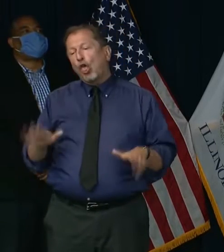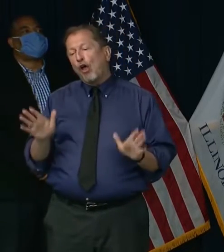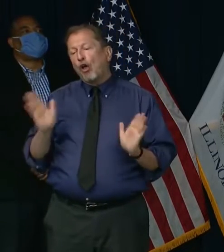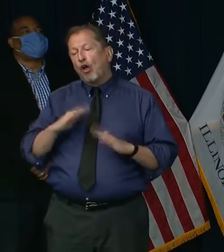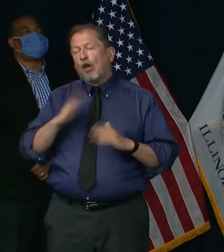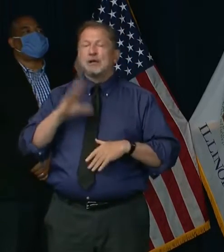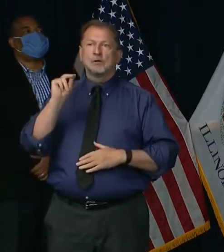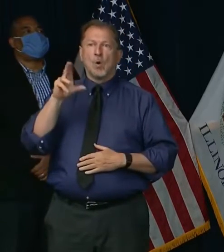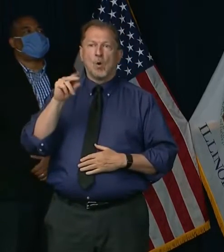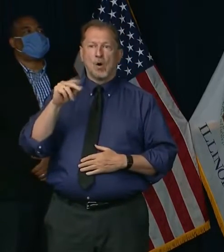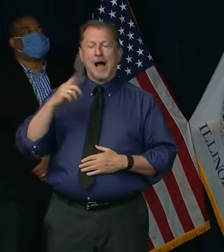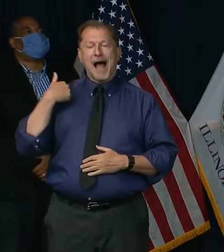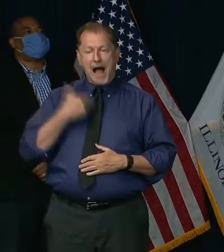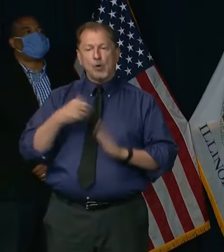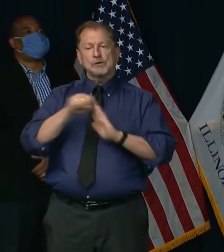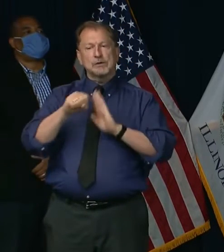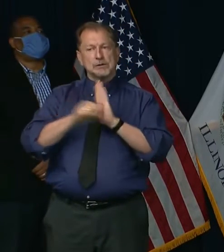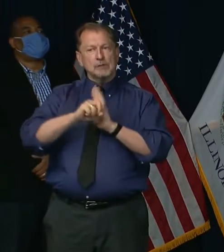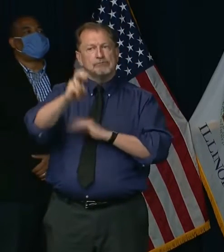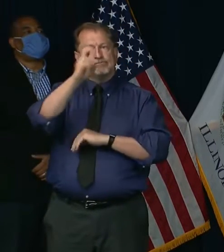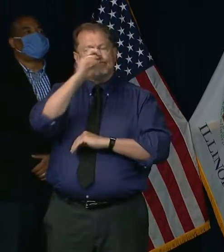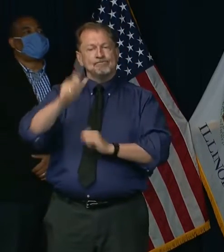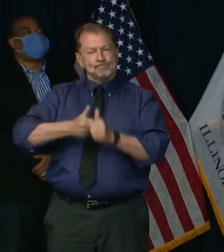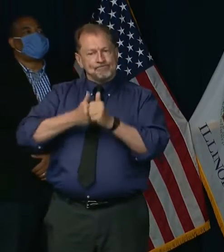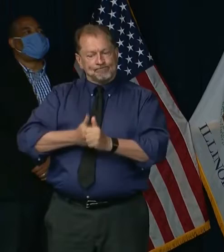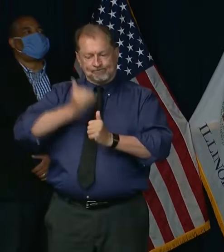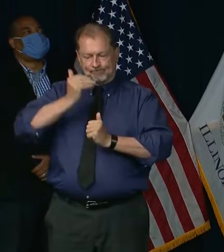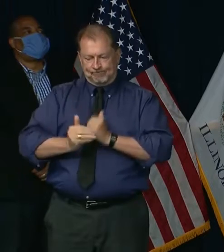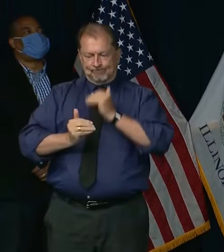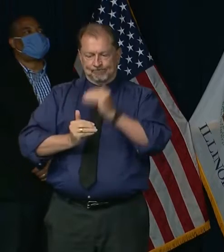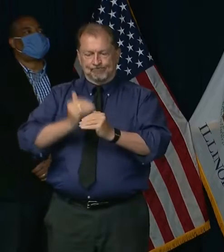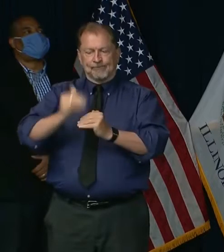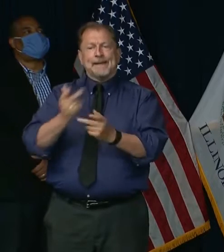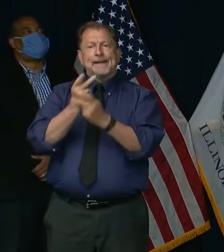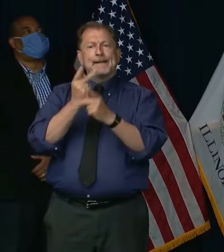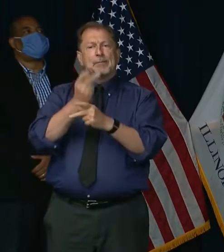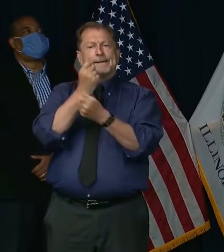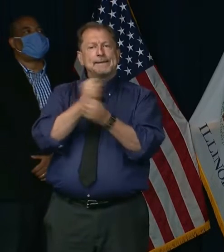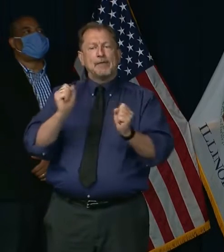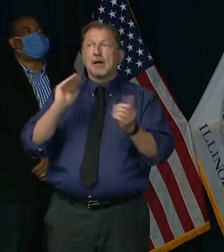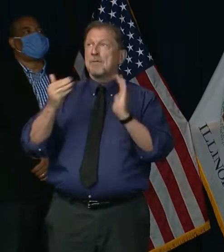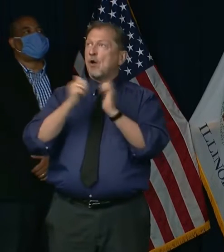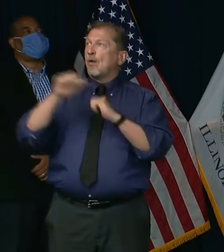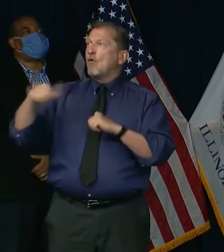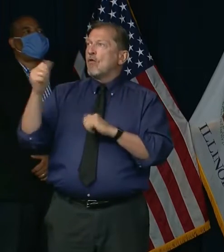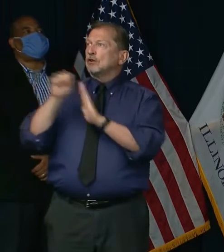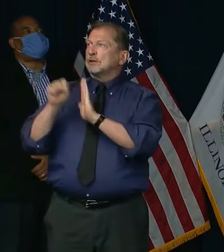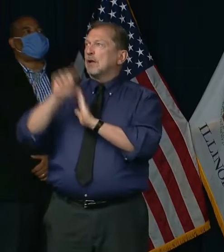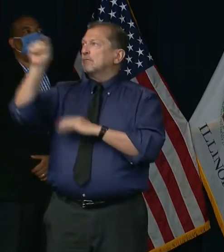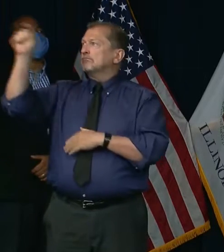vaccine or effective treatment, our core pillars for safely moving forward remain the same.